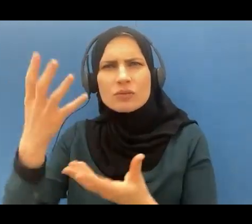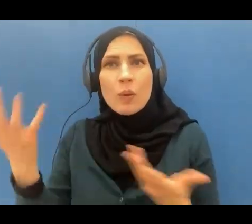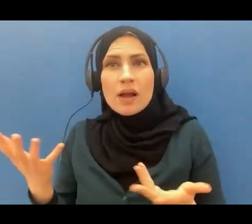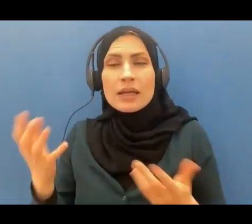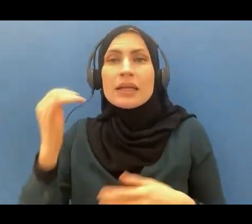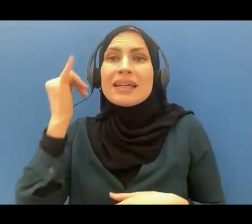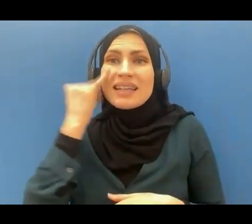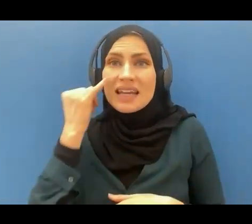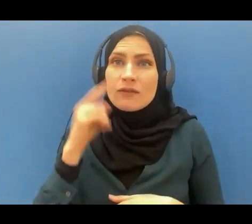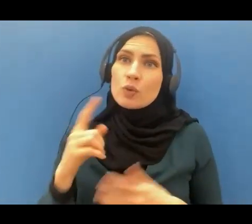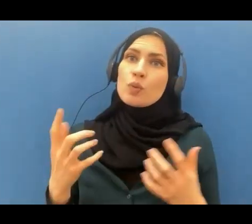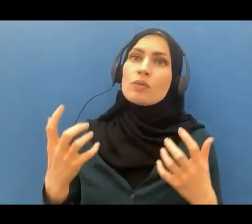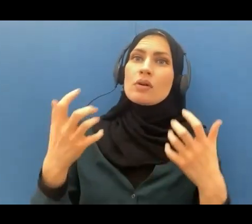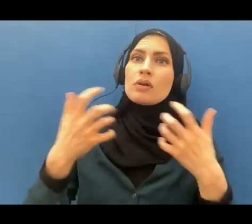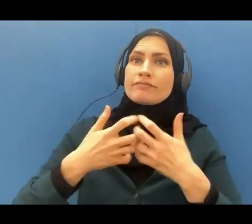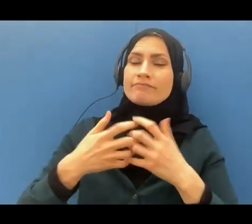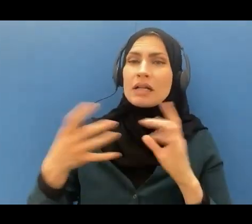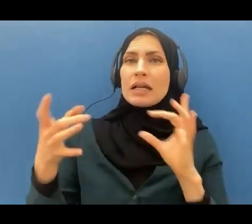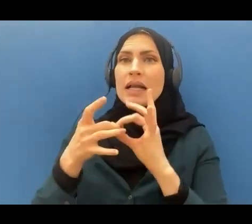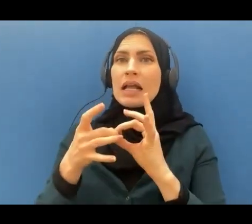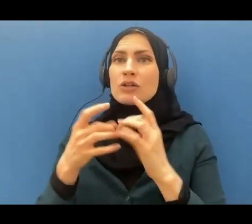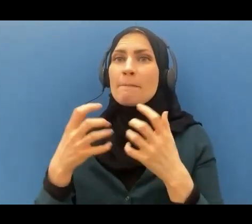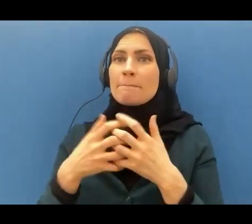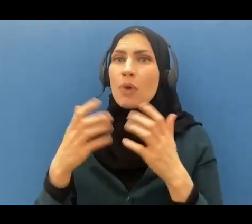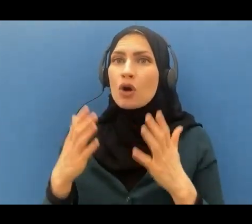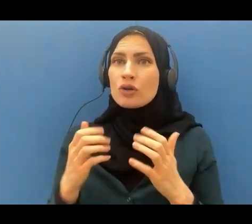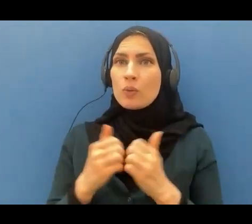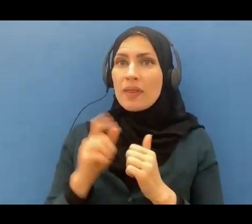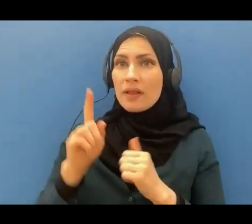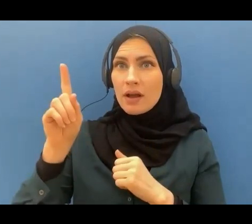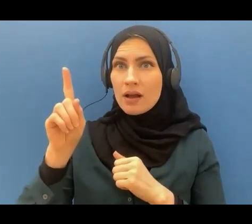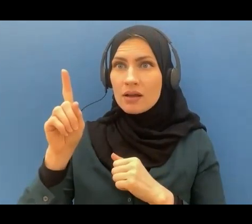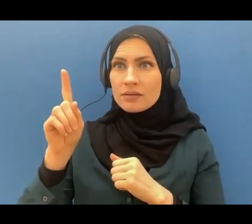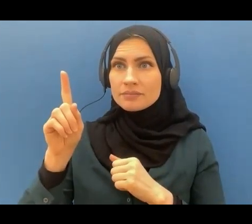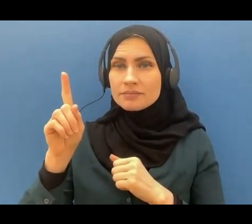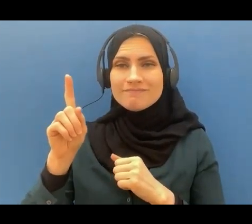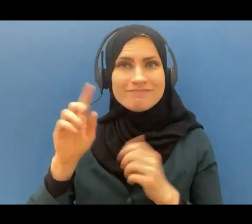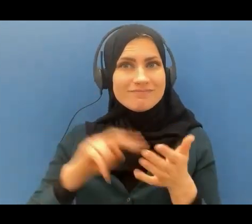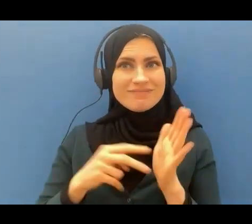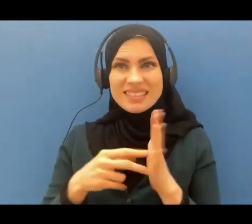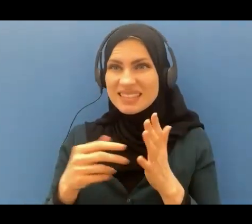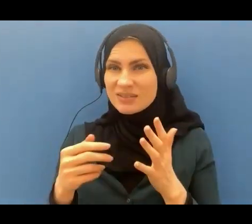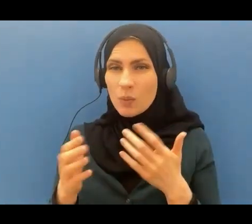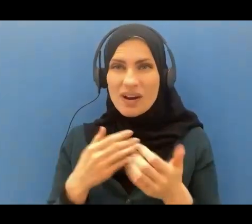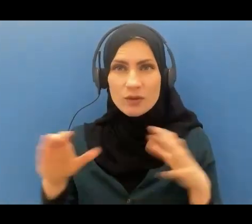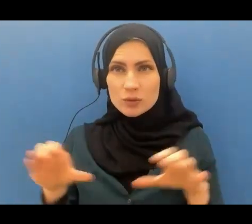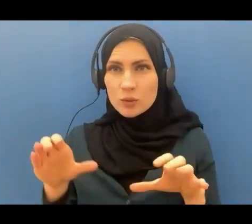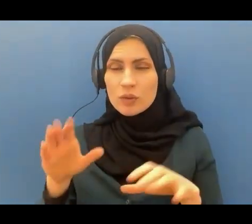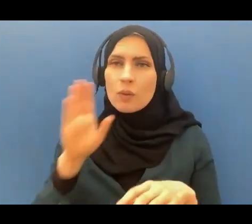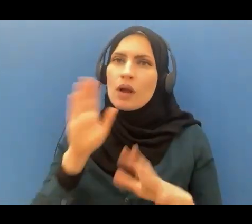your deeds will be rendered useless in vain and you will be counted among